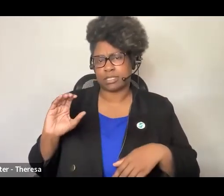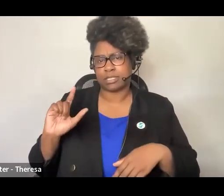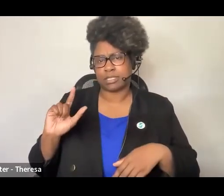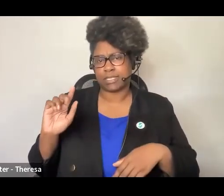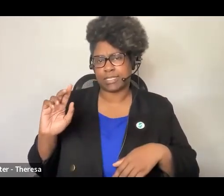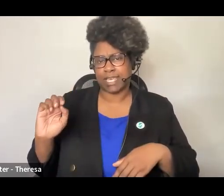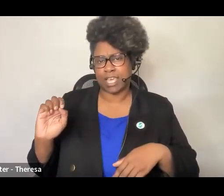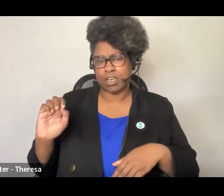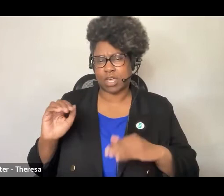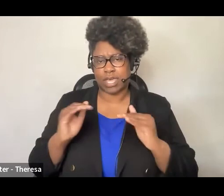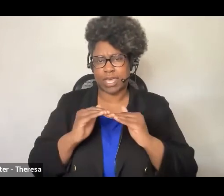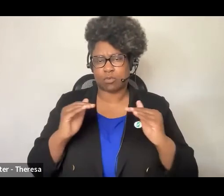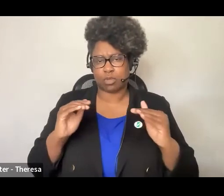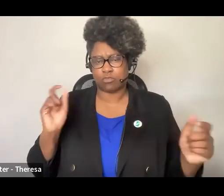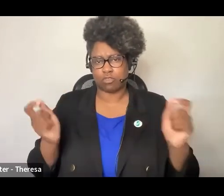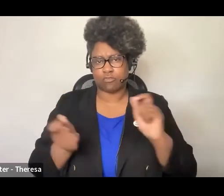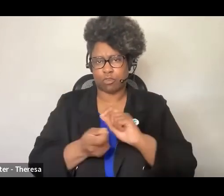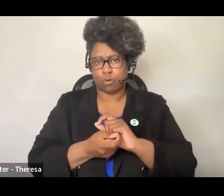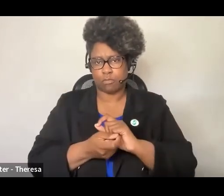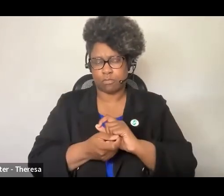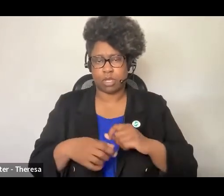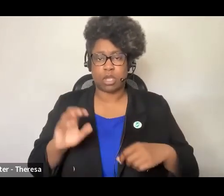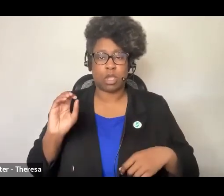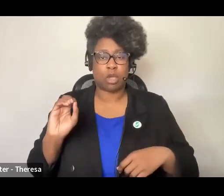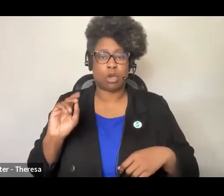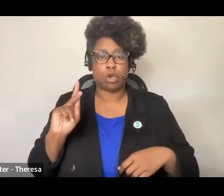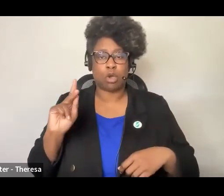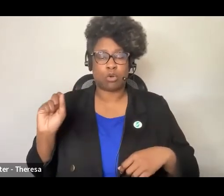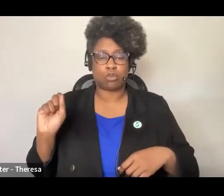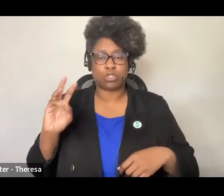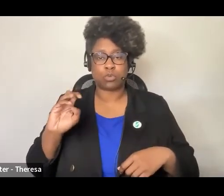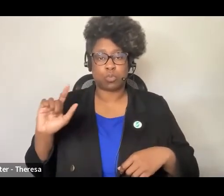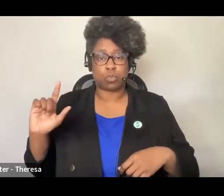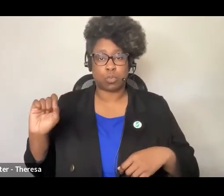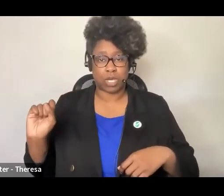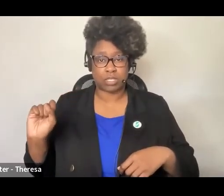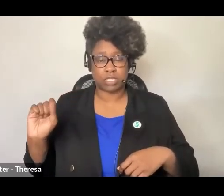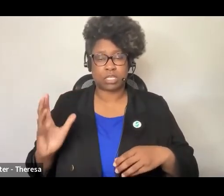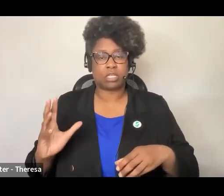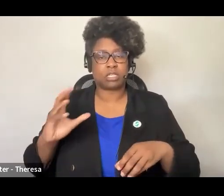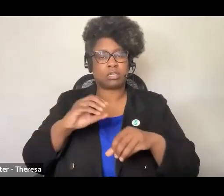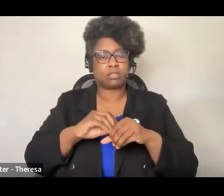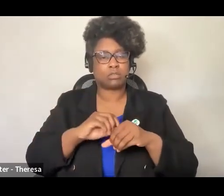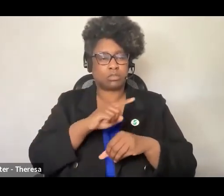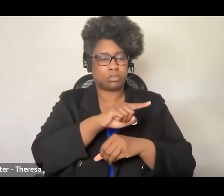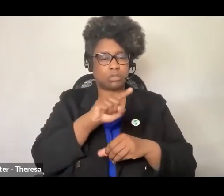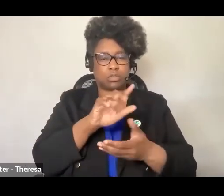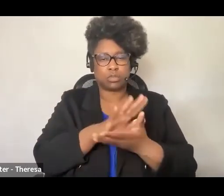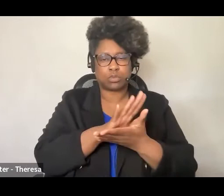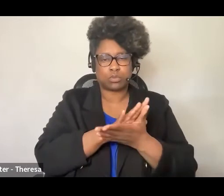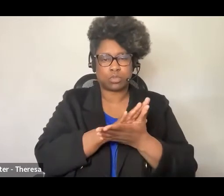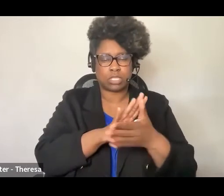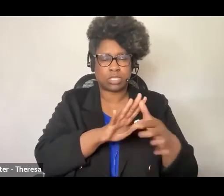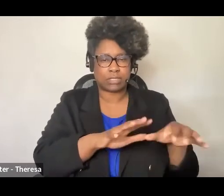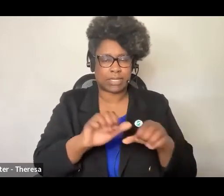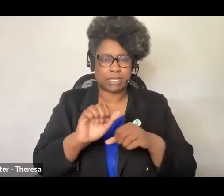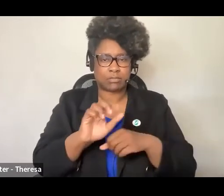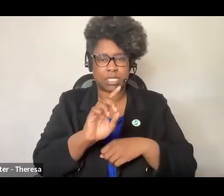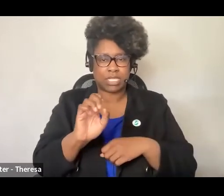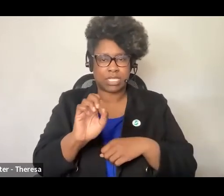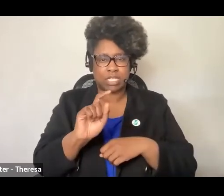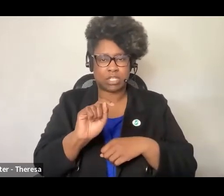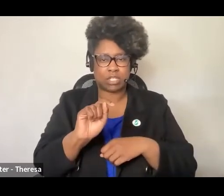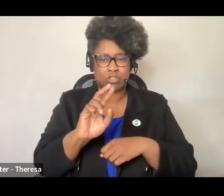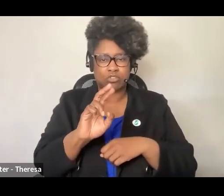While the final report that Oaks and Wells produced included examples of how schools undertake detracking in their context, it was not intended to be a recipe book.